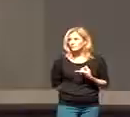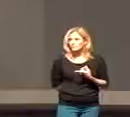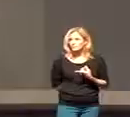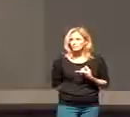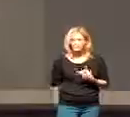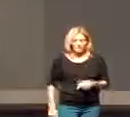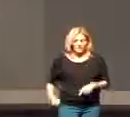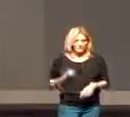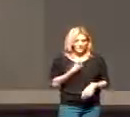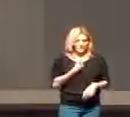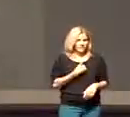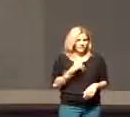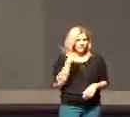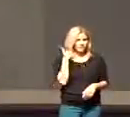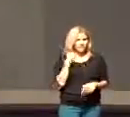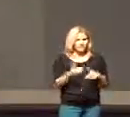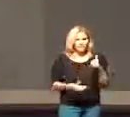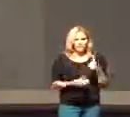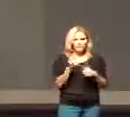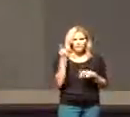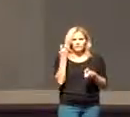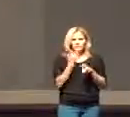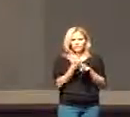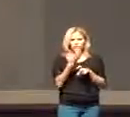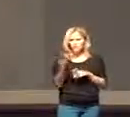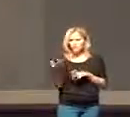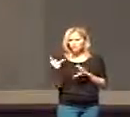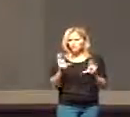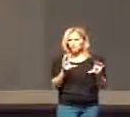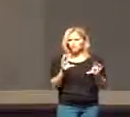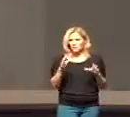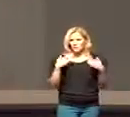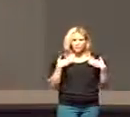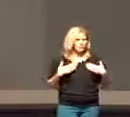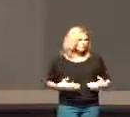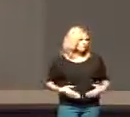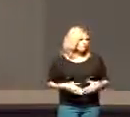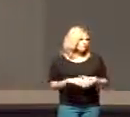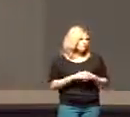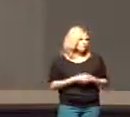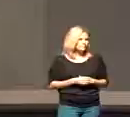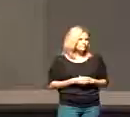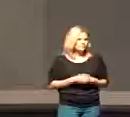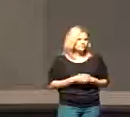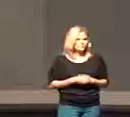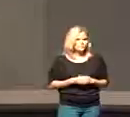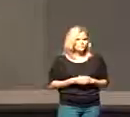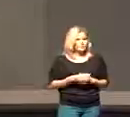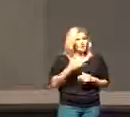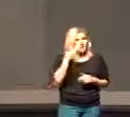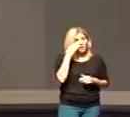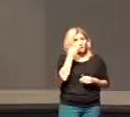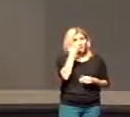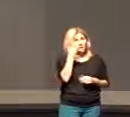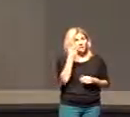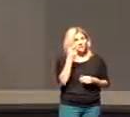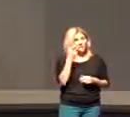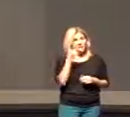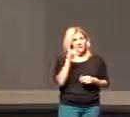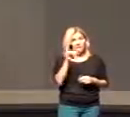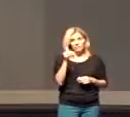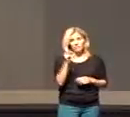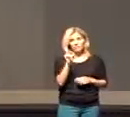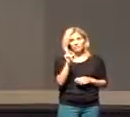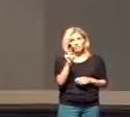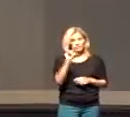self-denial is one of the most difficult things that we can do as human beings we know this because what do we do every January